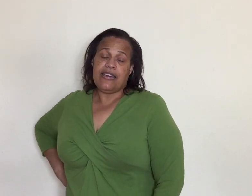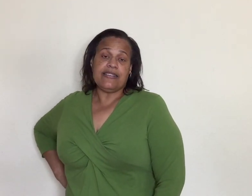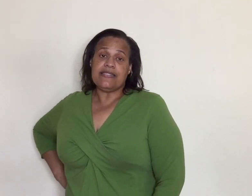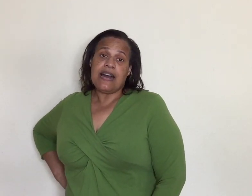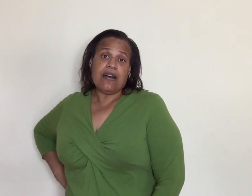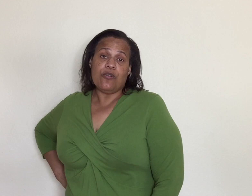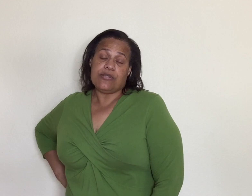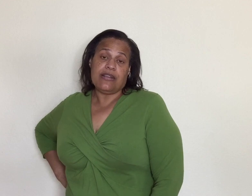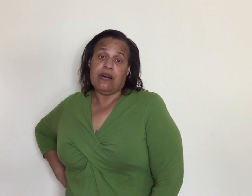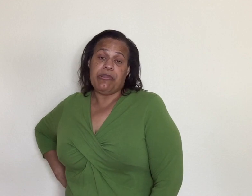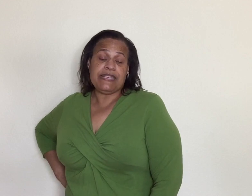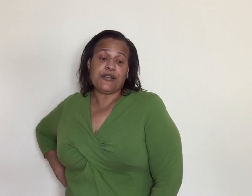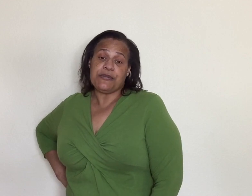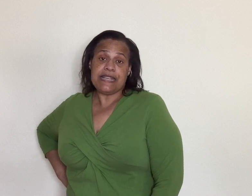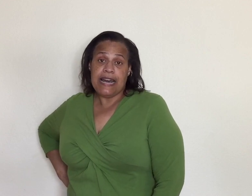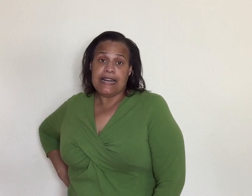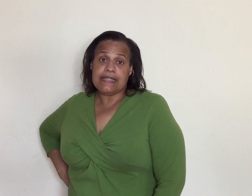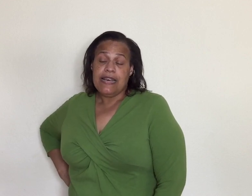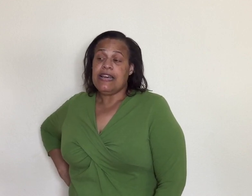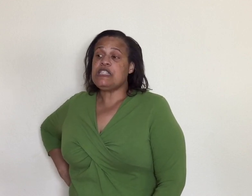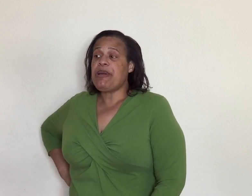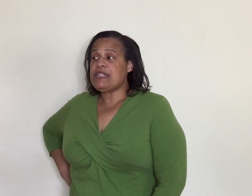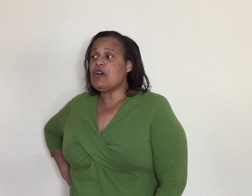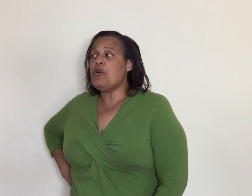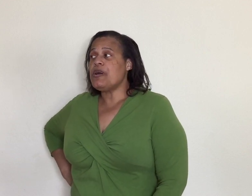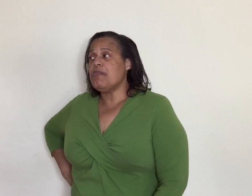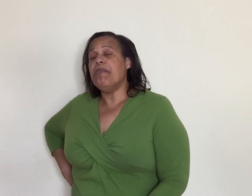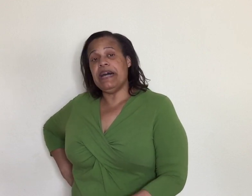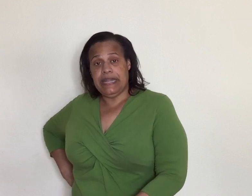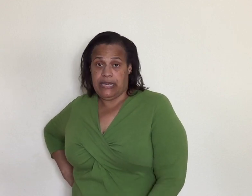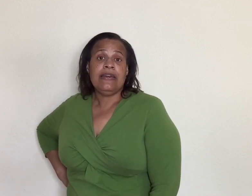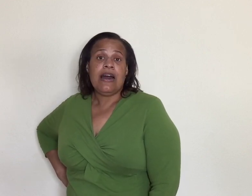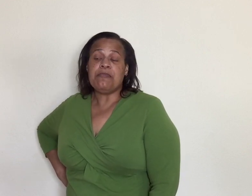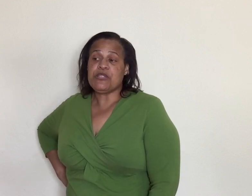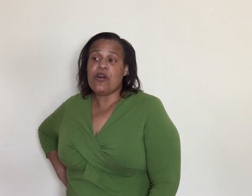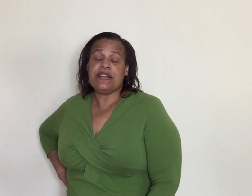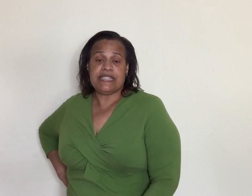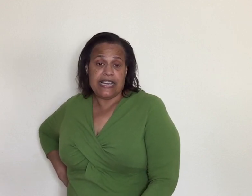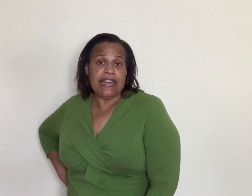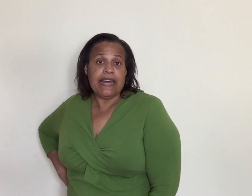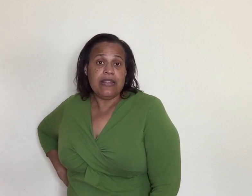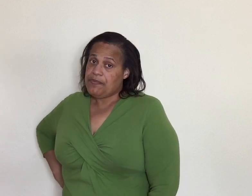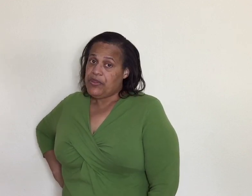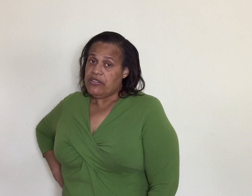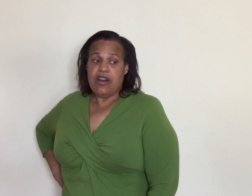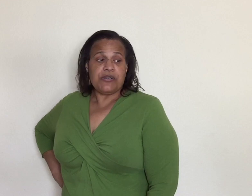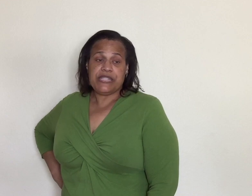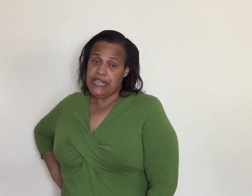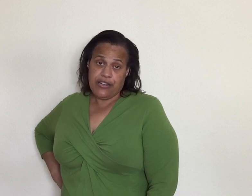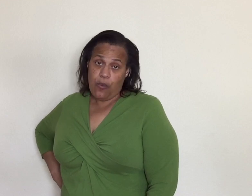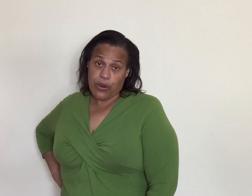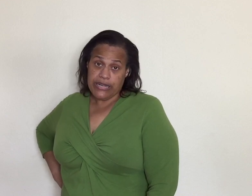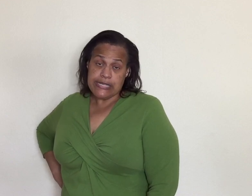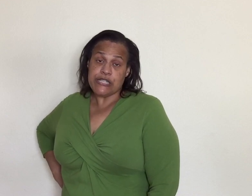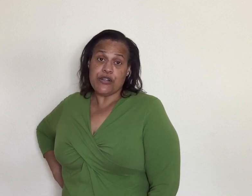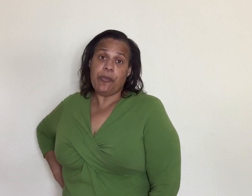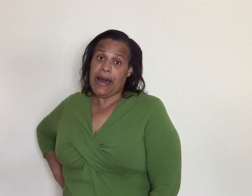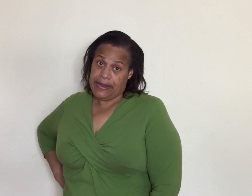is not on uh based on sign it's based on money i'm sorry to say that y'all see he don't want to listen to nobody